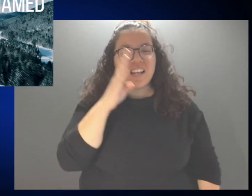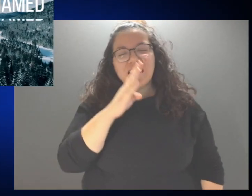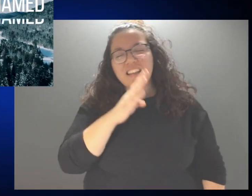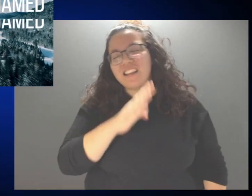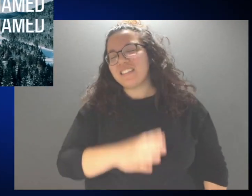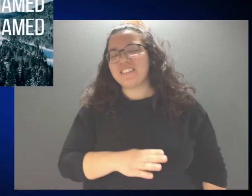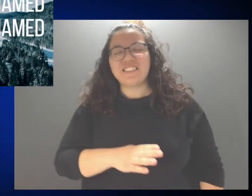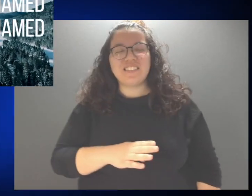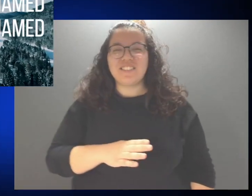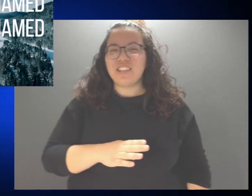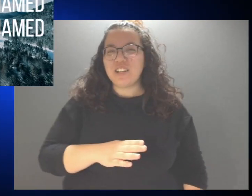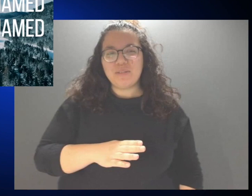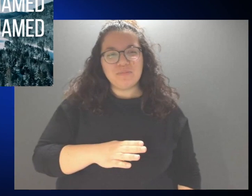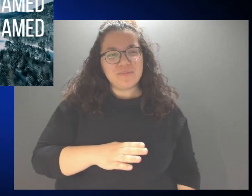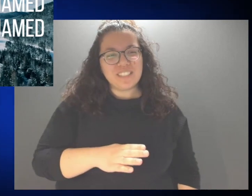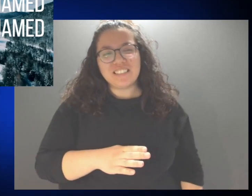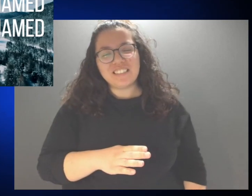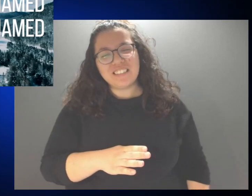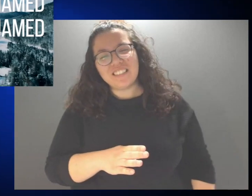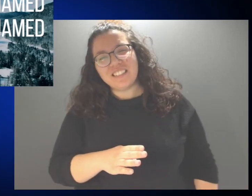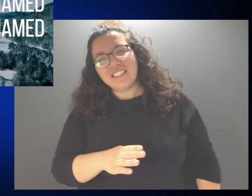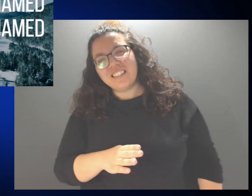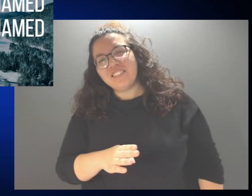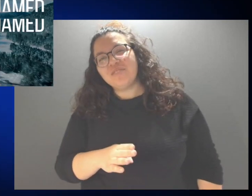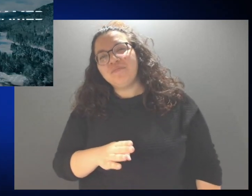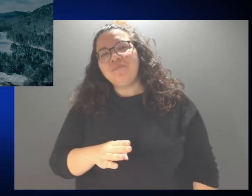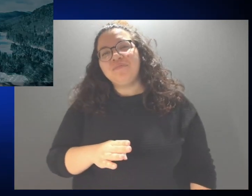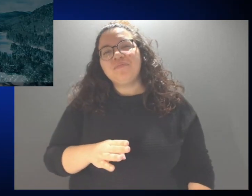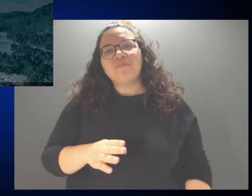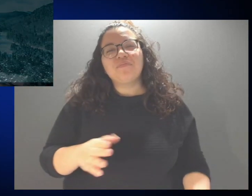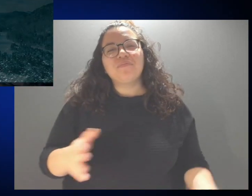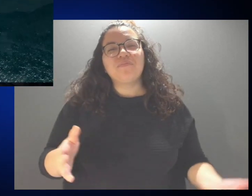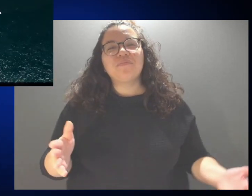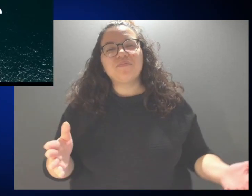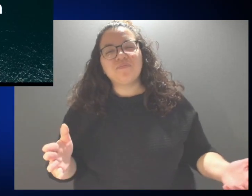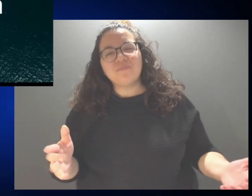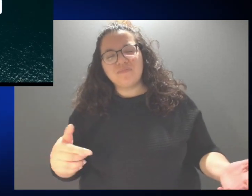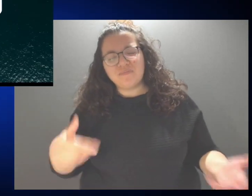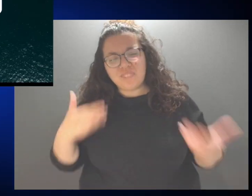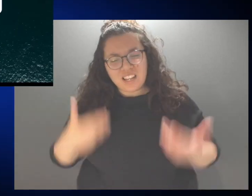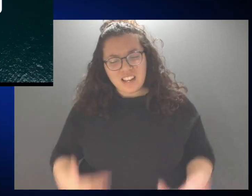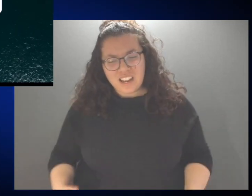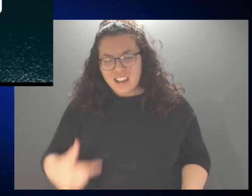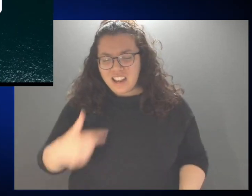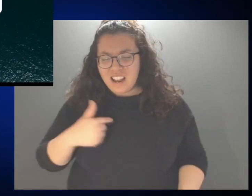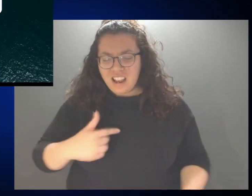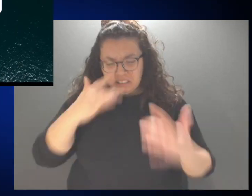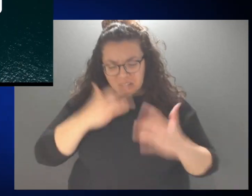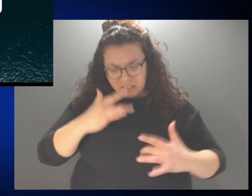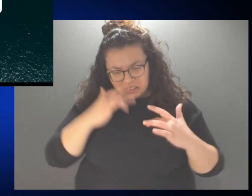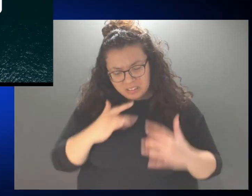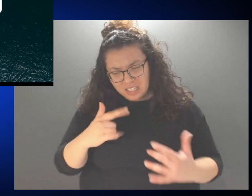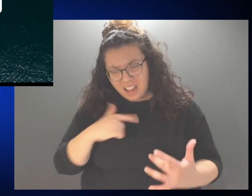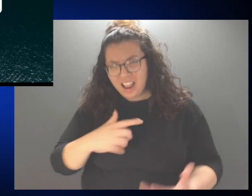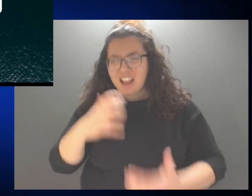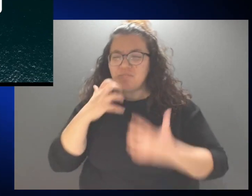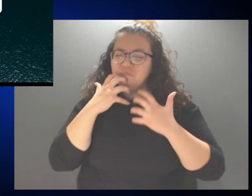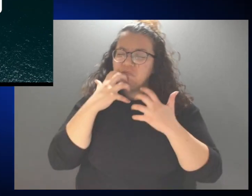will never be ashamed. This poor man died,